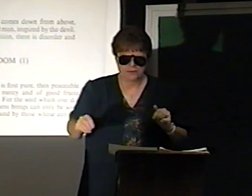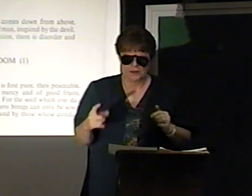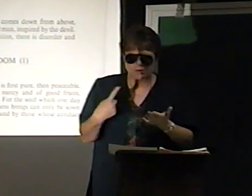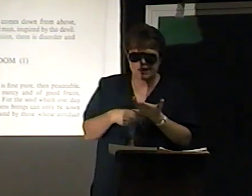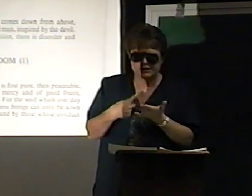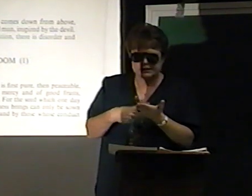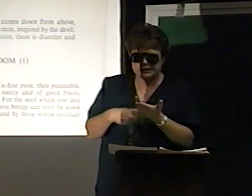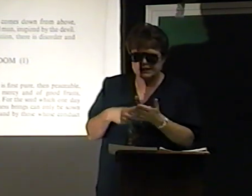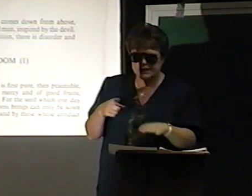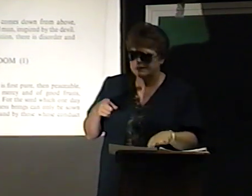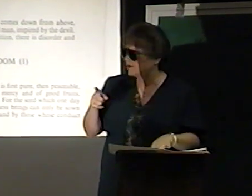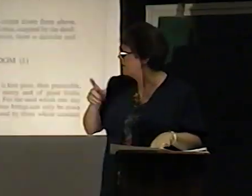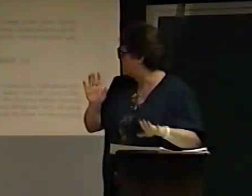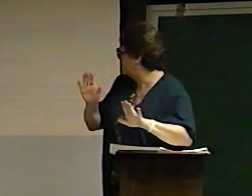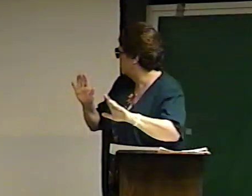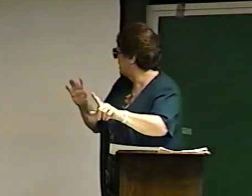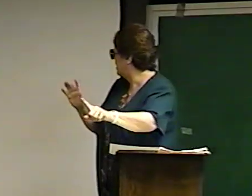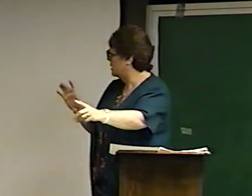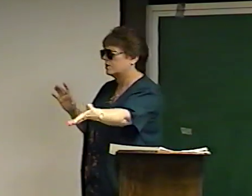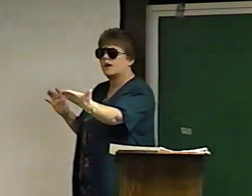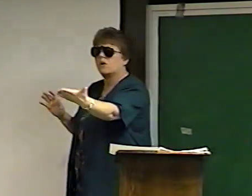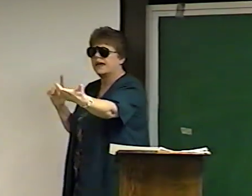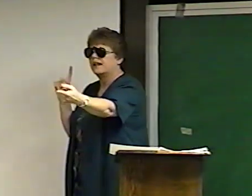Yeah, get away, get get away.